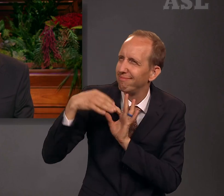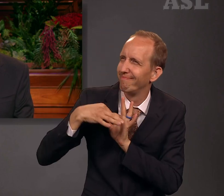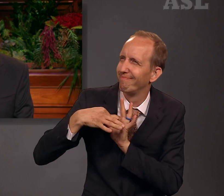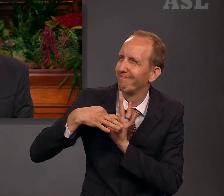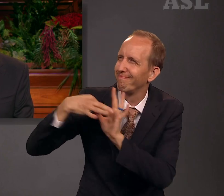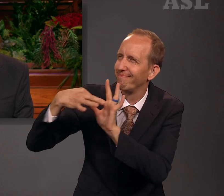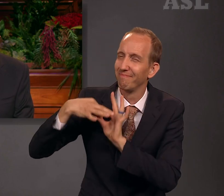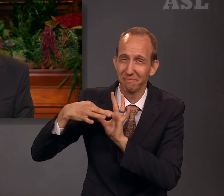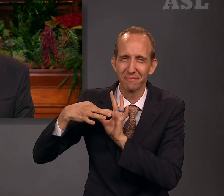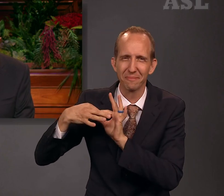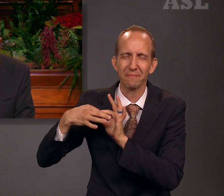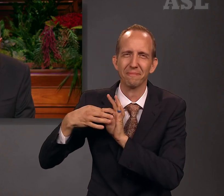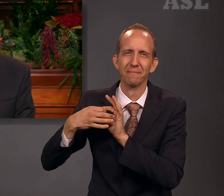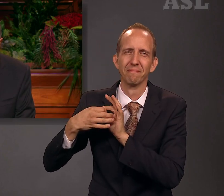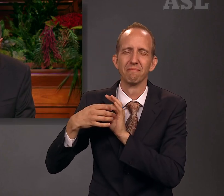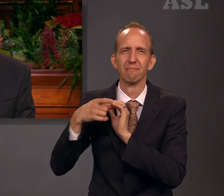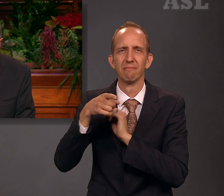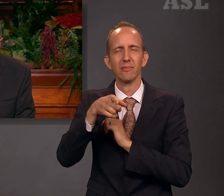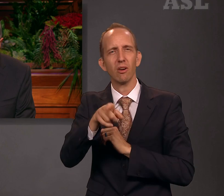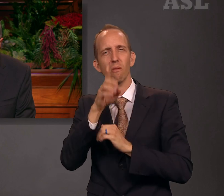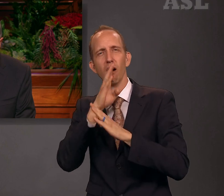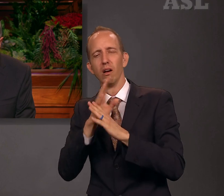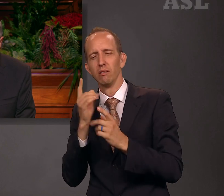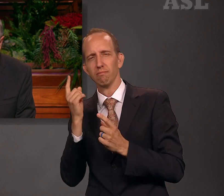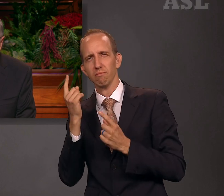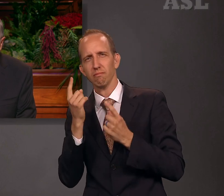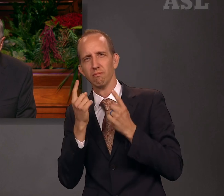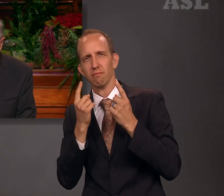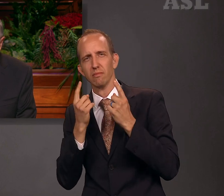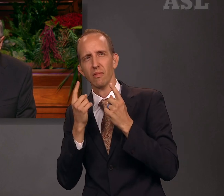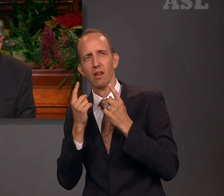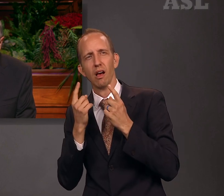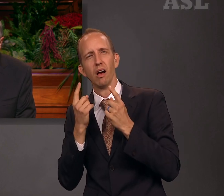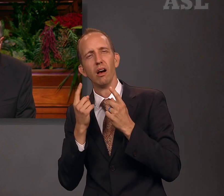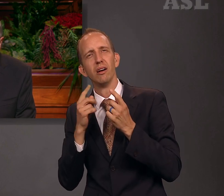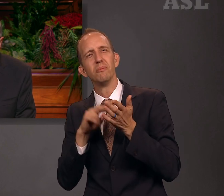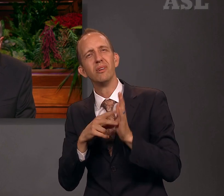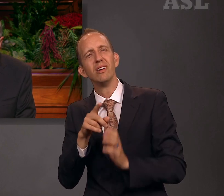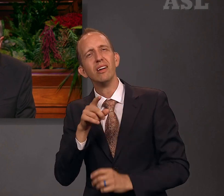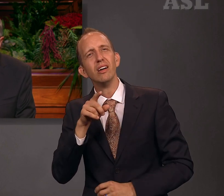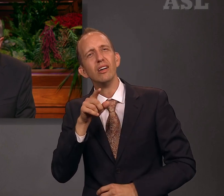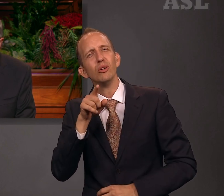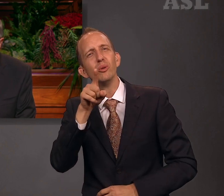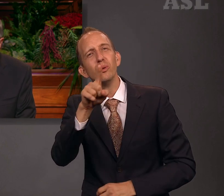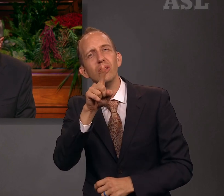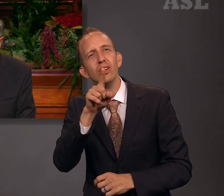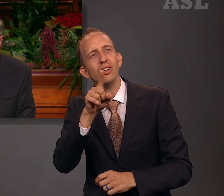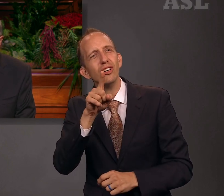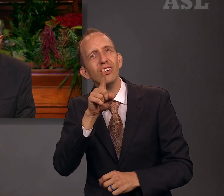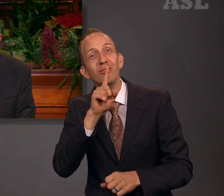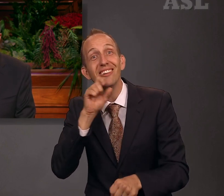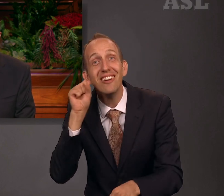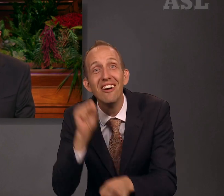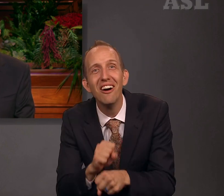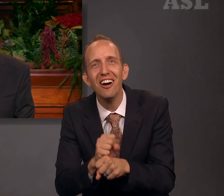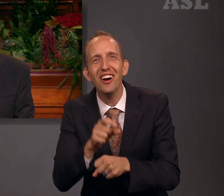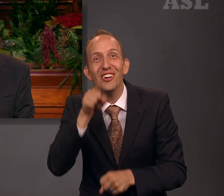After a few seconds of silence, the acquaintance exclaimed, So, you are a Christian.